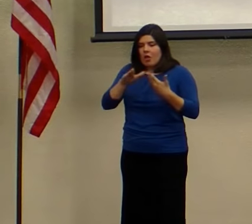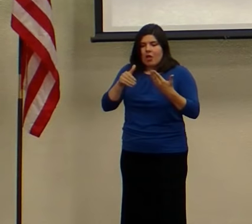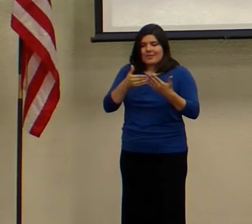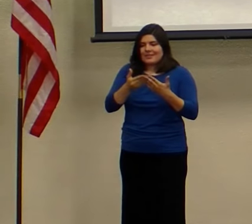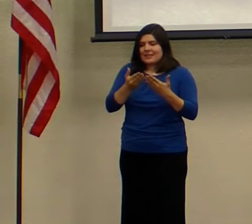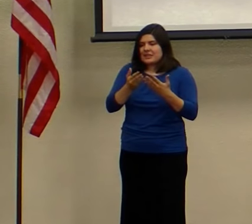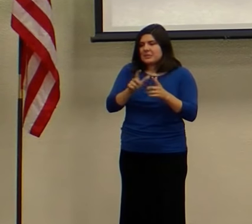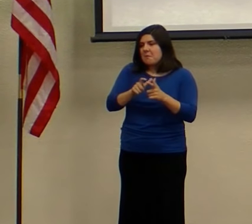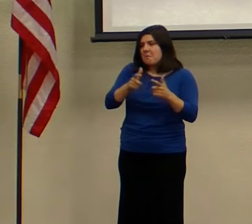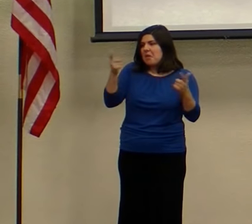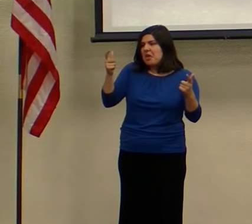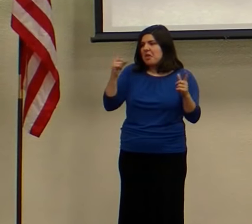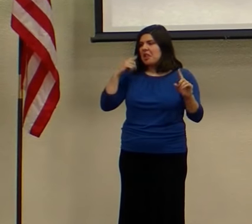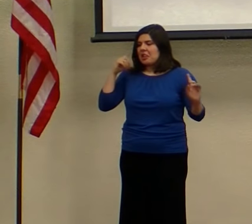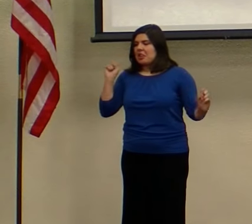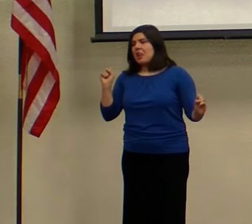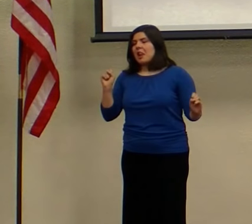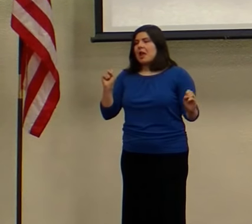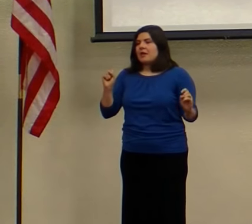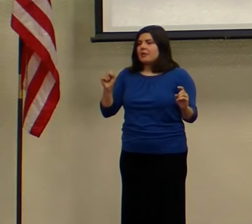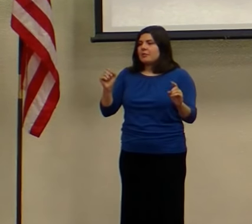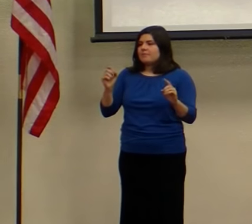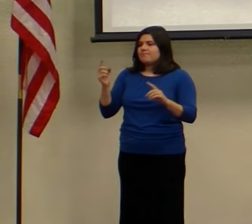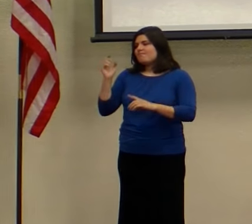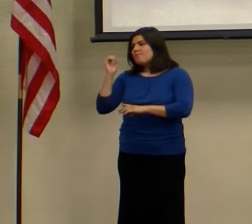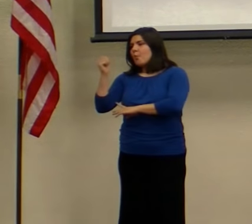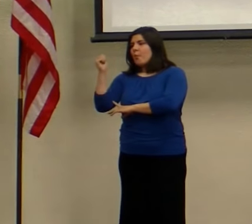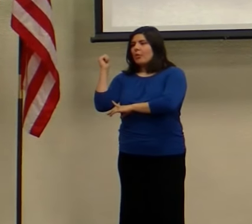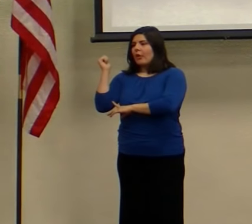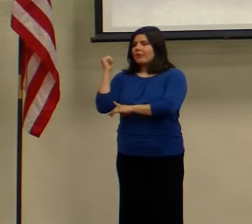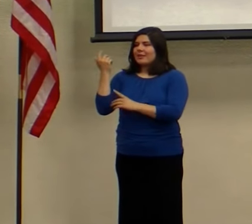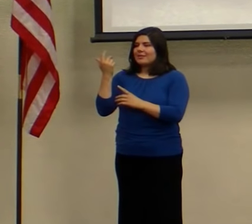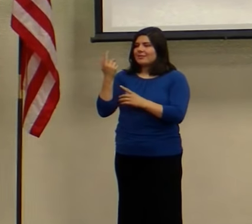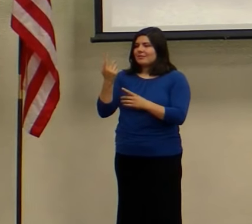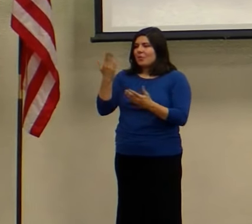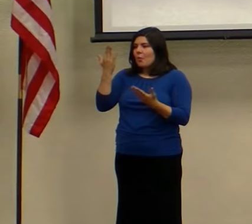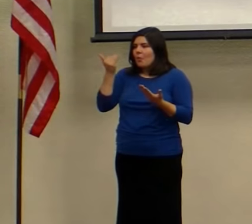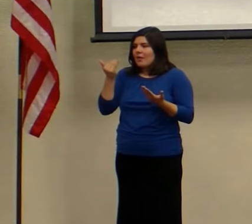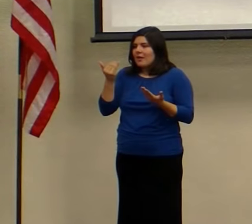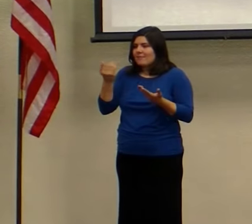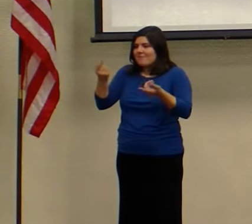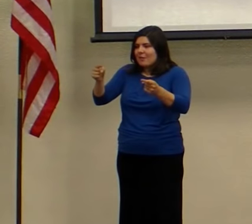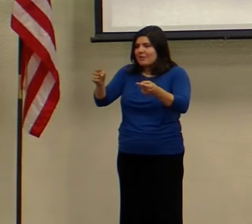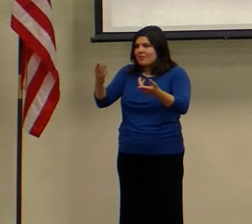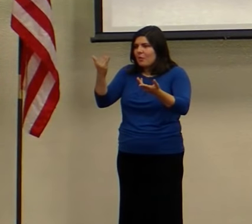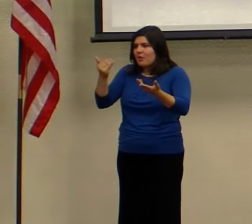loud movements that we see on the news is a reaction to the fact that they don't feel loved.